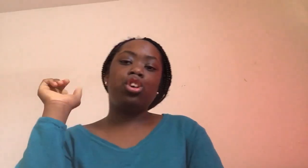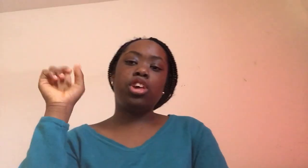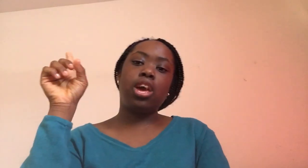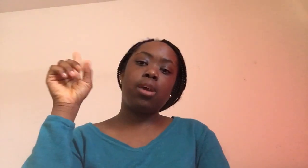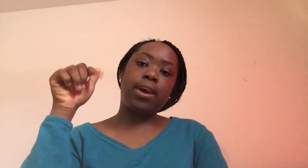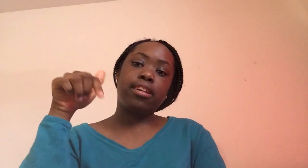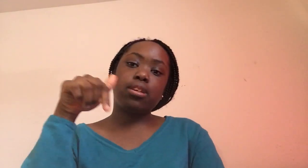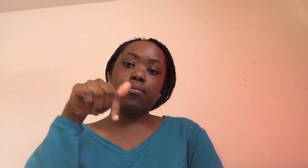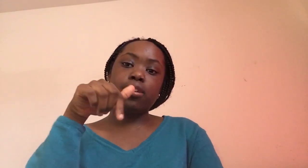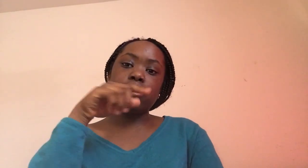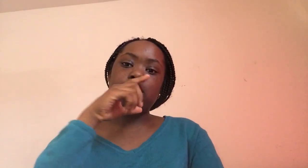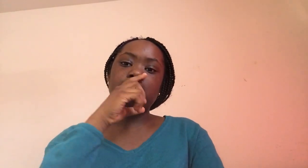share, buy some merch.